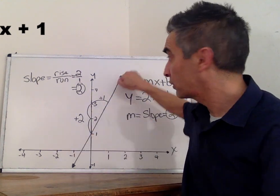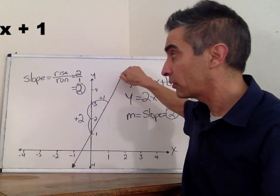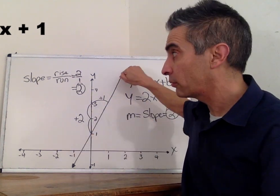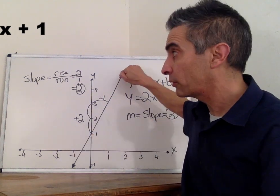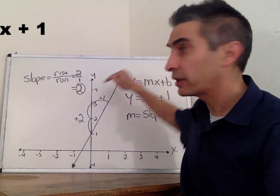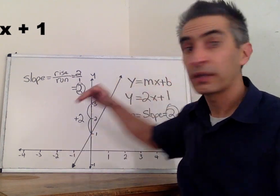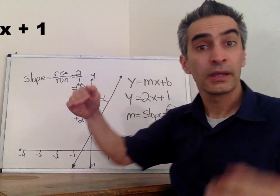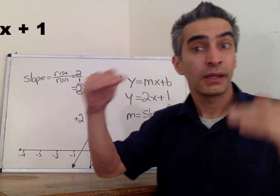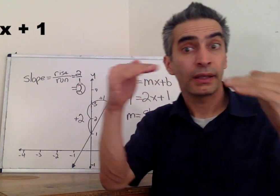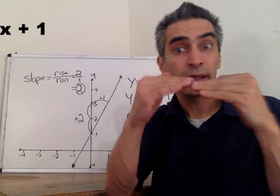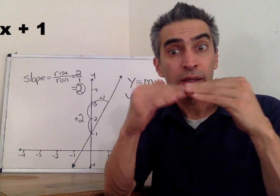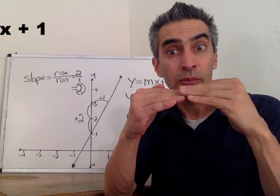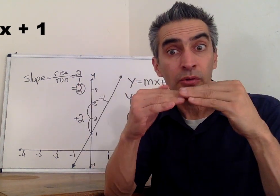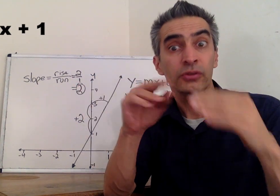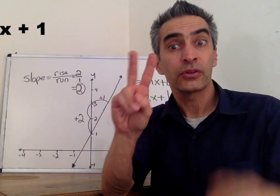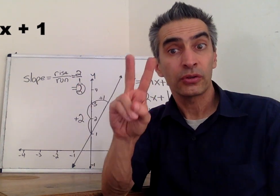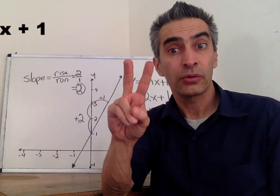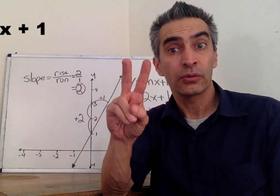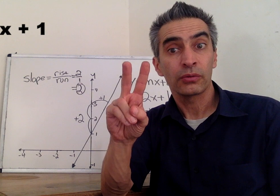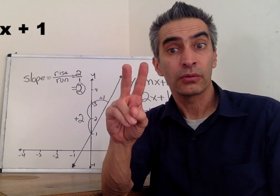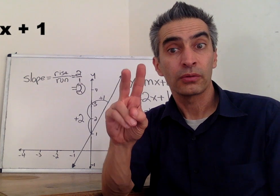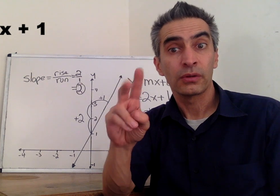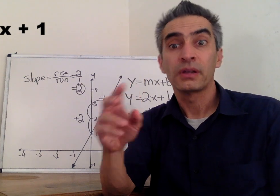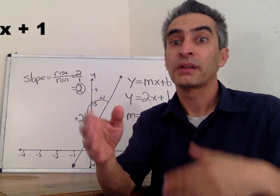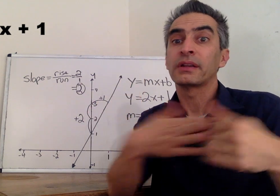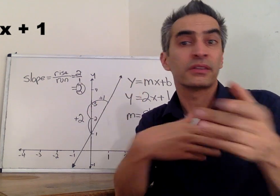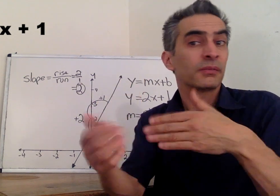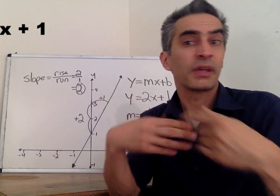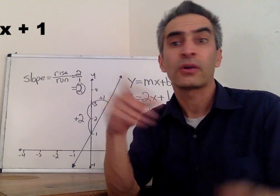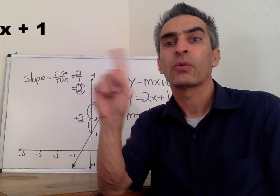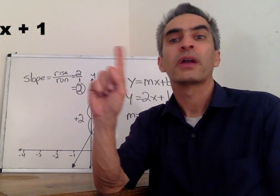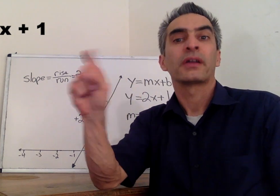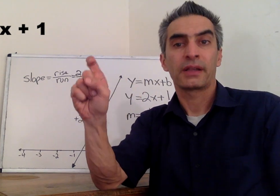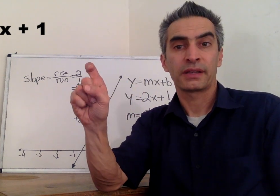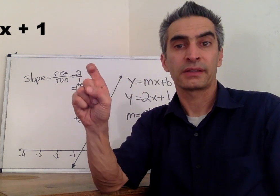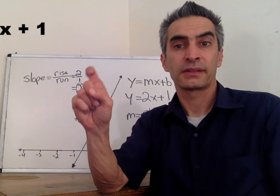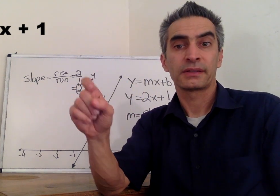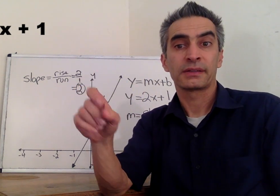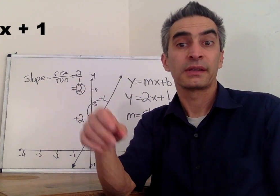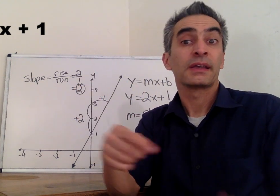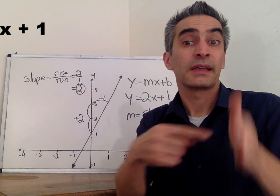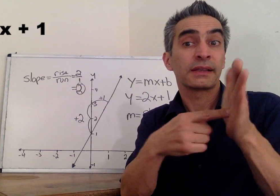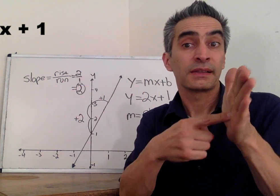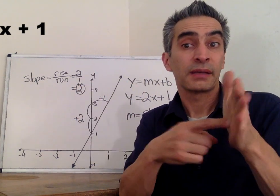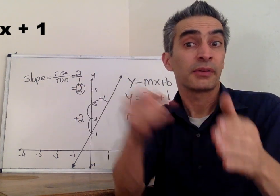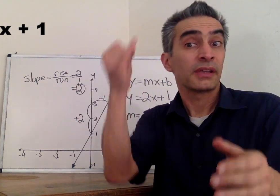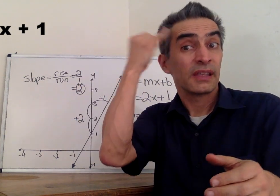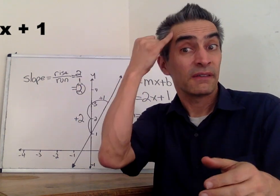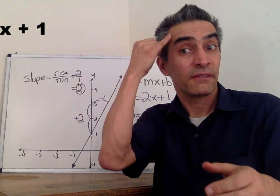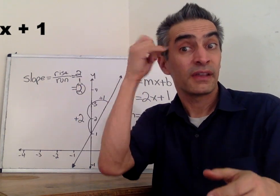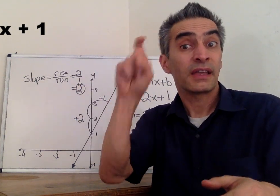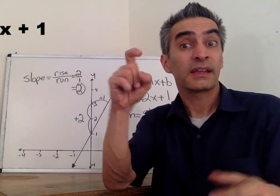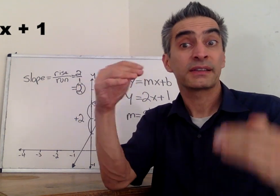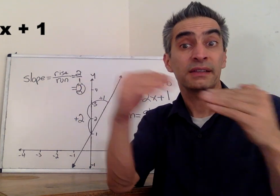slope, which equals 2. And it doesn't matter what point on the line you're talking about.